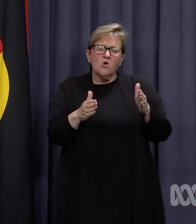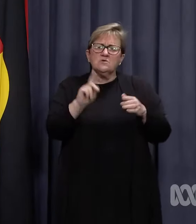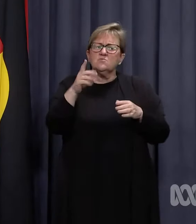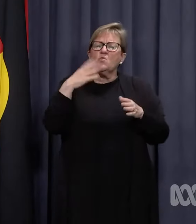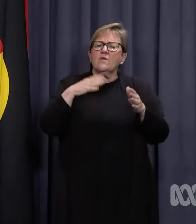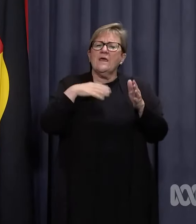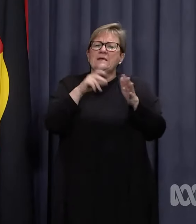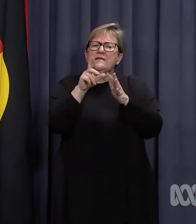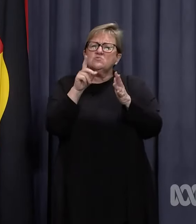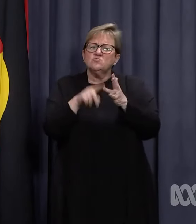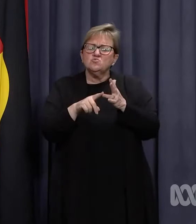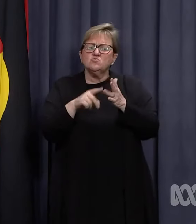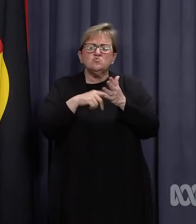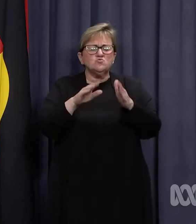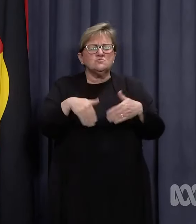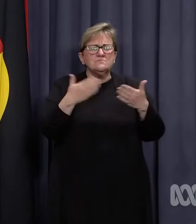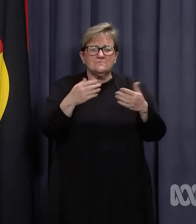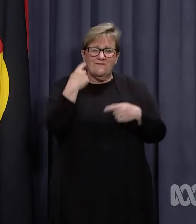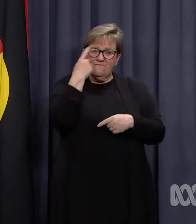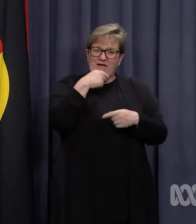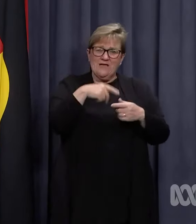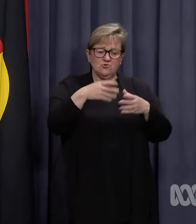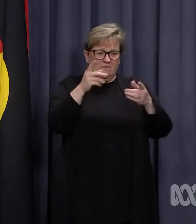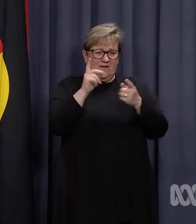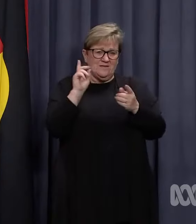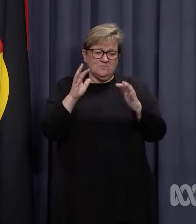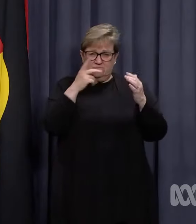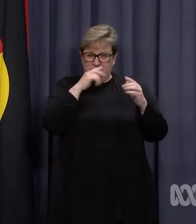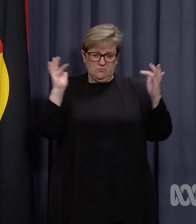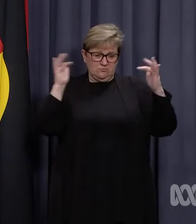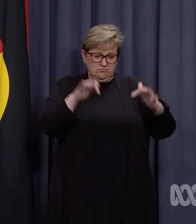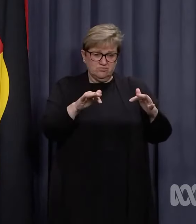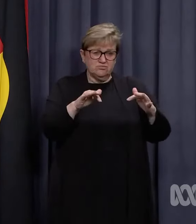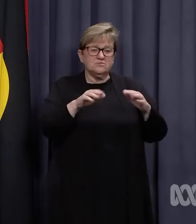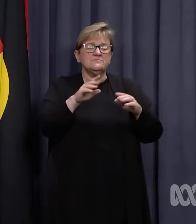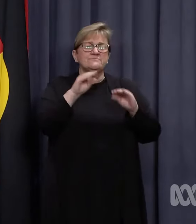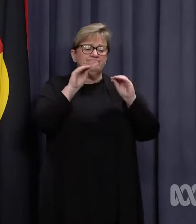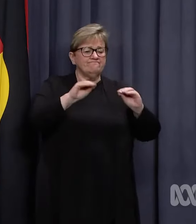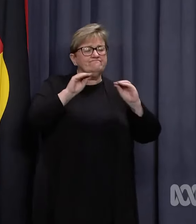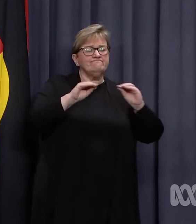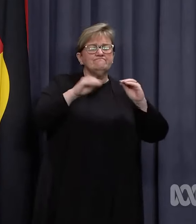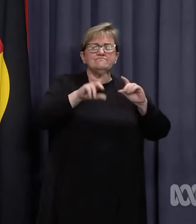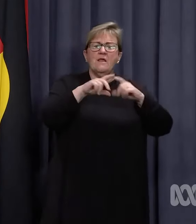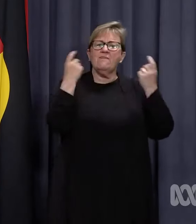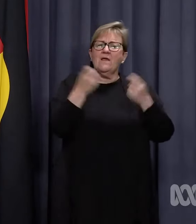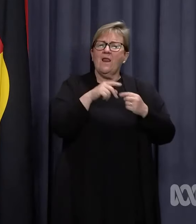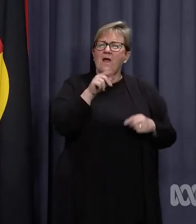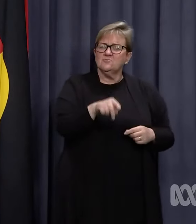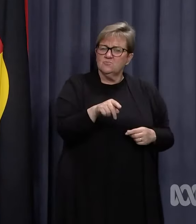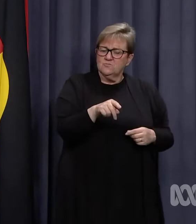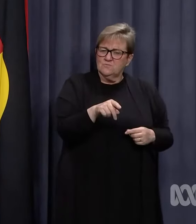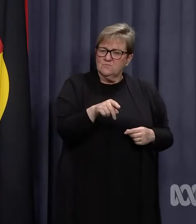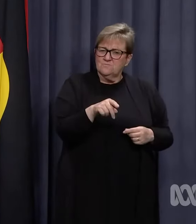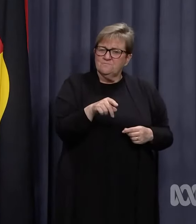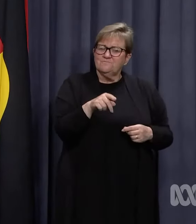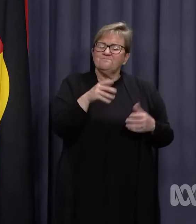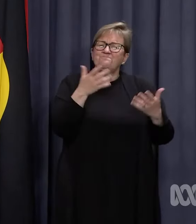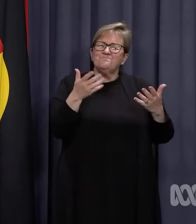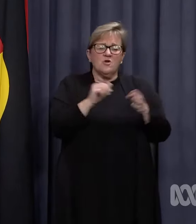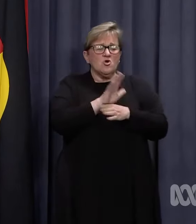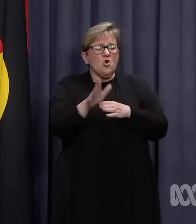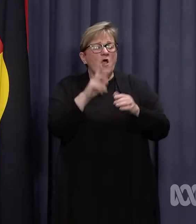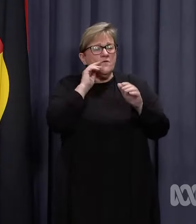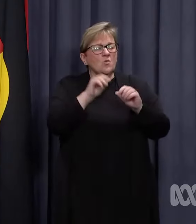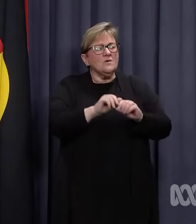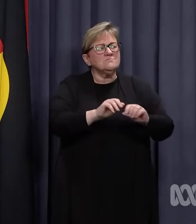need to do to deliver face-to-face learning to their students in the classroom. As COVID